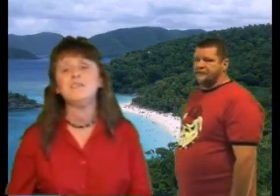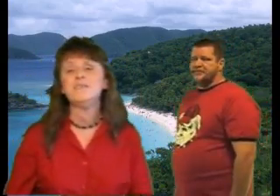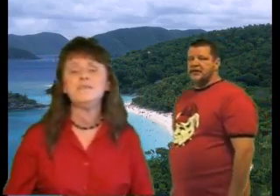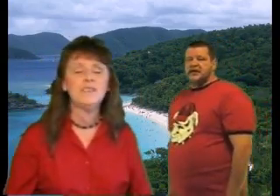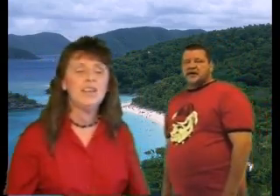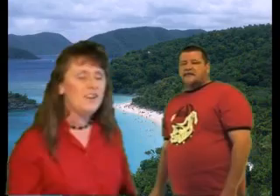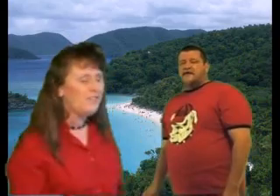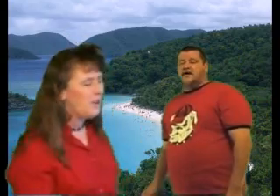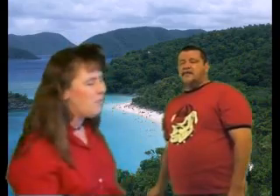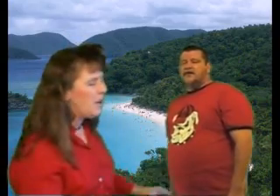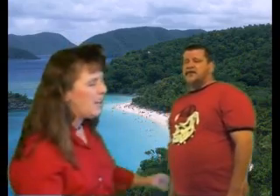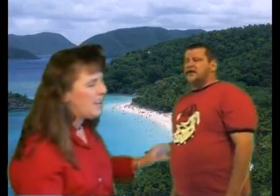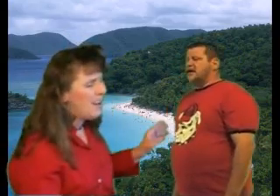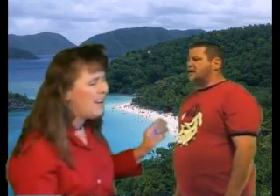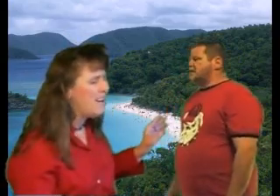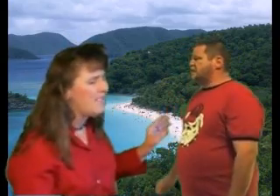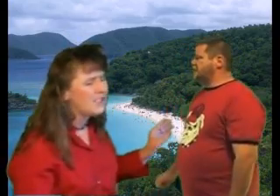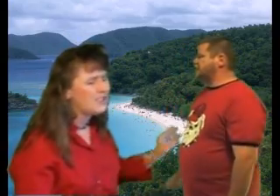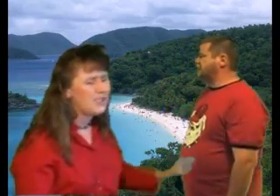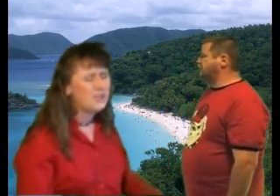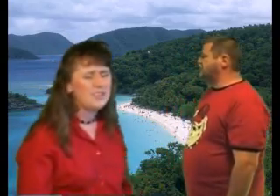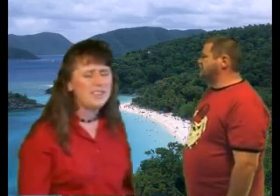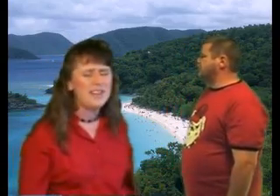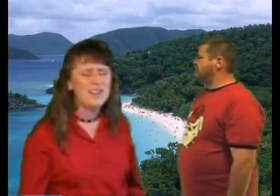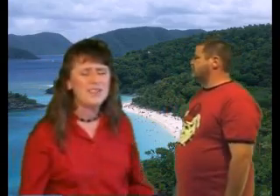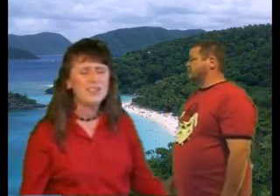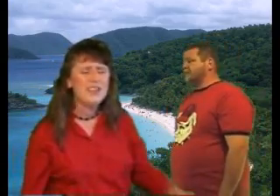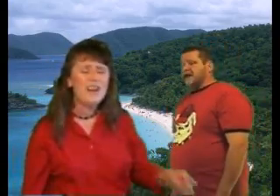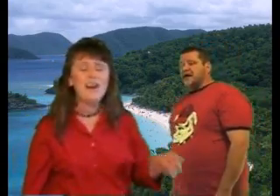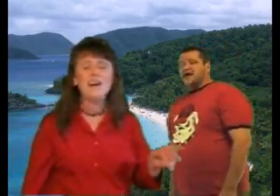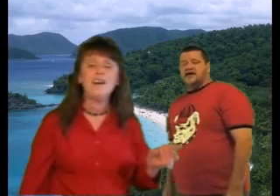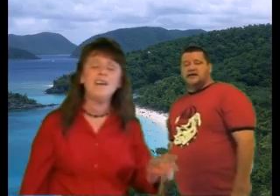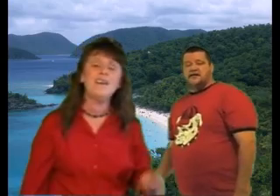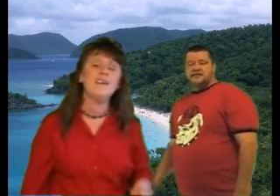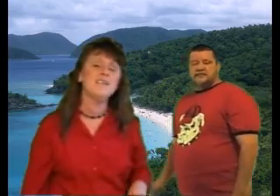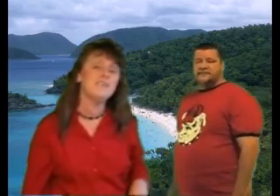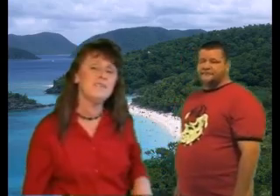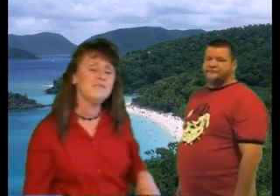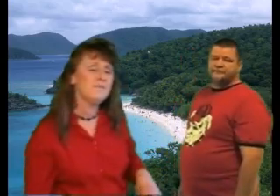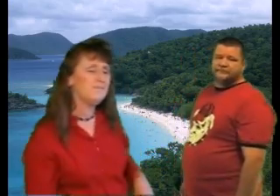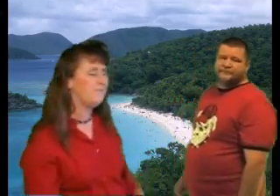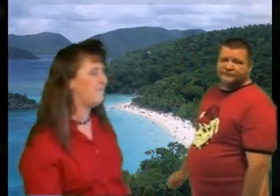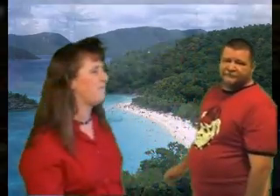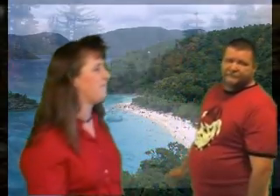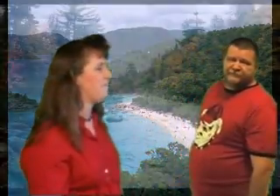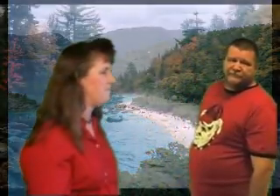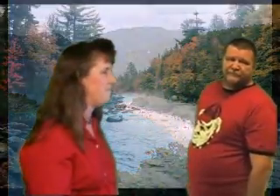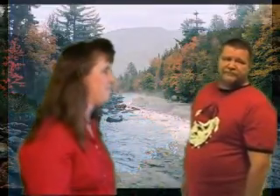-uh From one lover to another, uh-uh